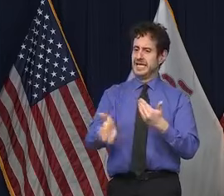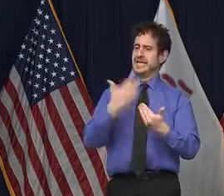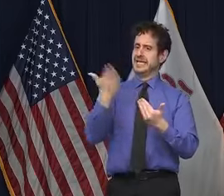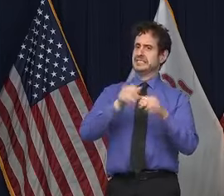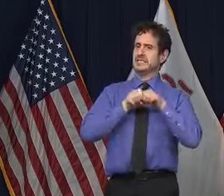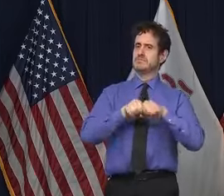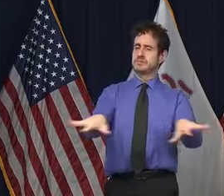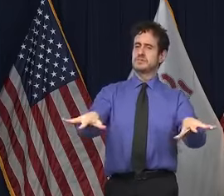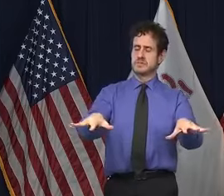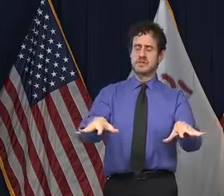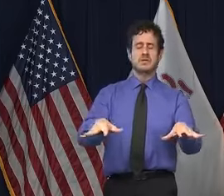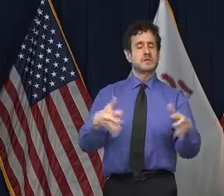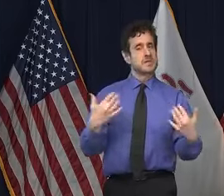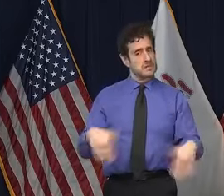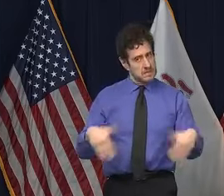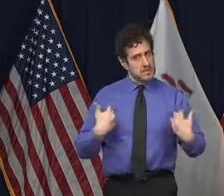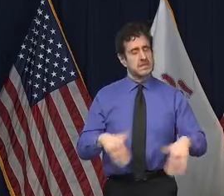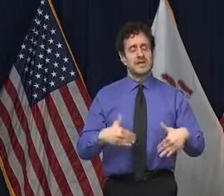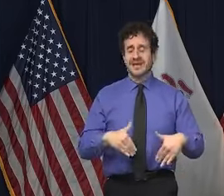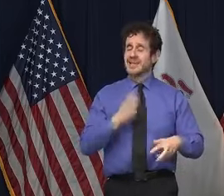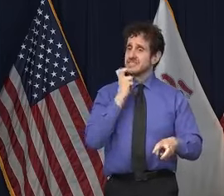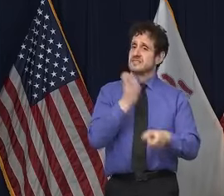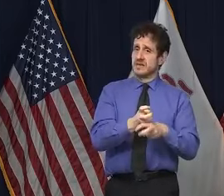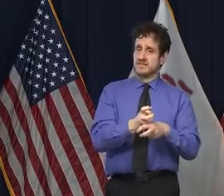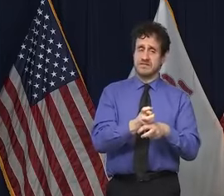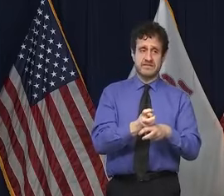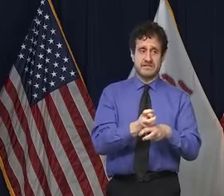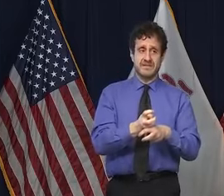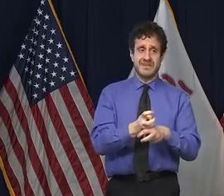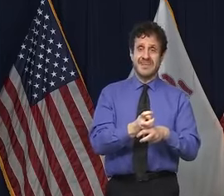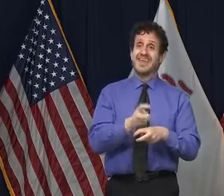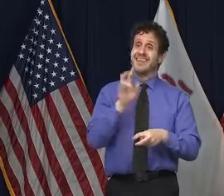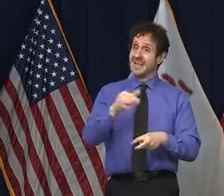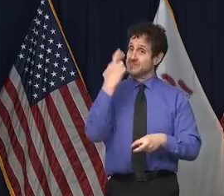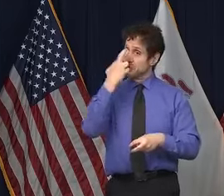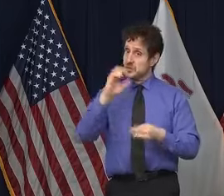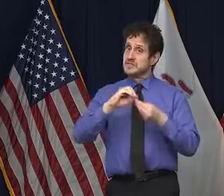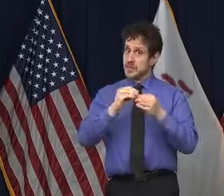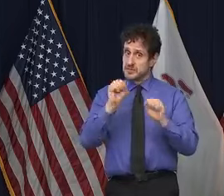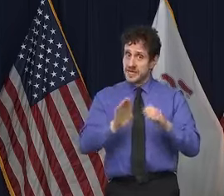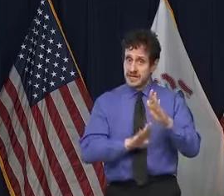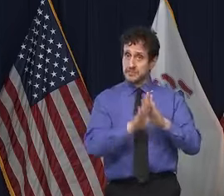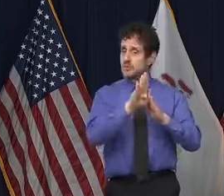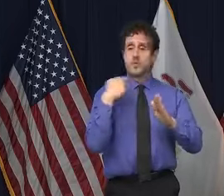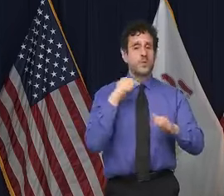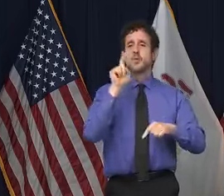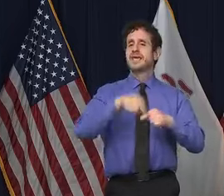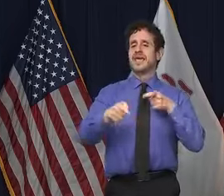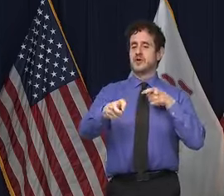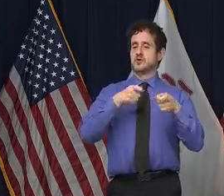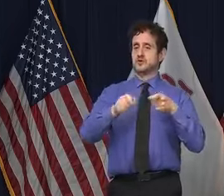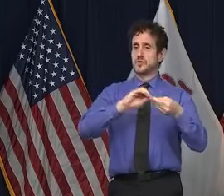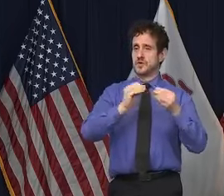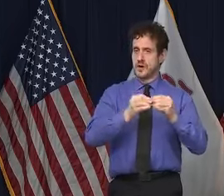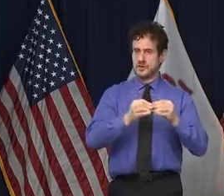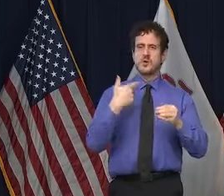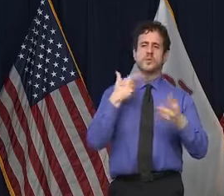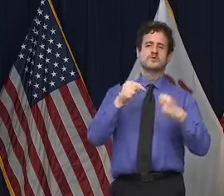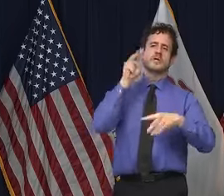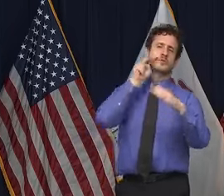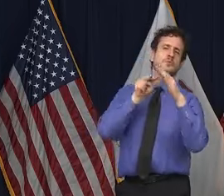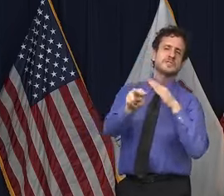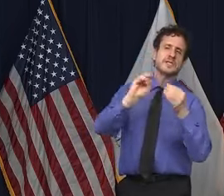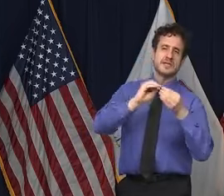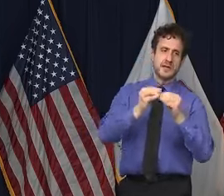itself, those all play into the numbers. We don't control the numbers. What we do is try to address what we think might be coming.